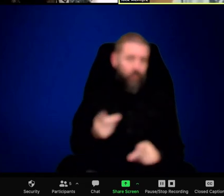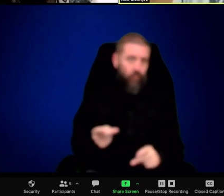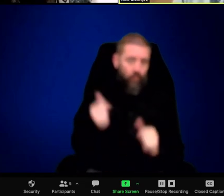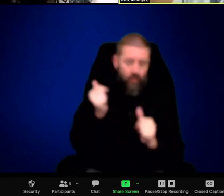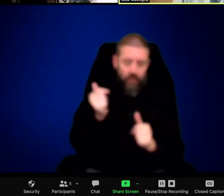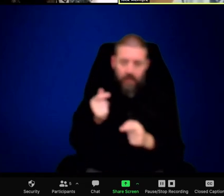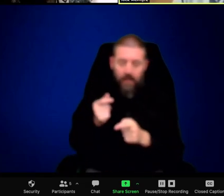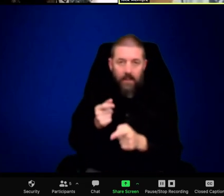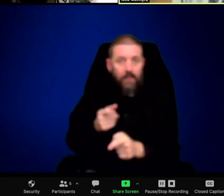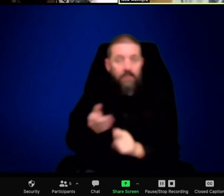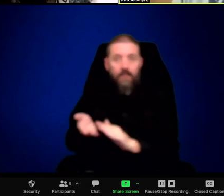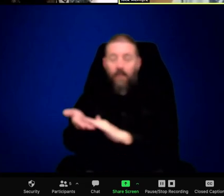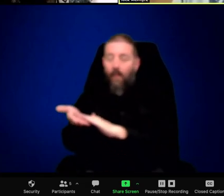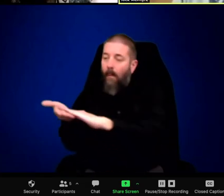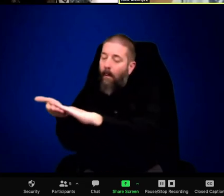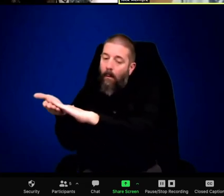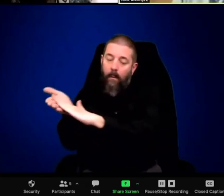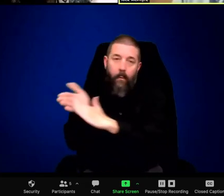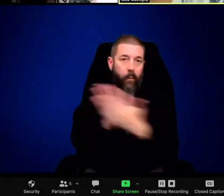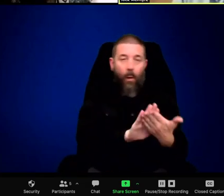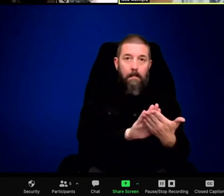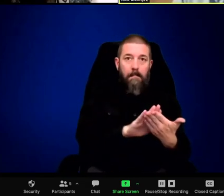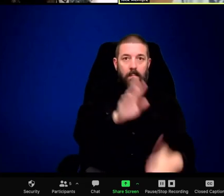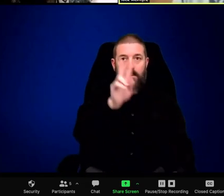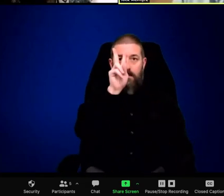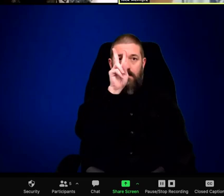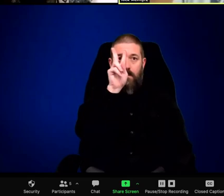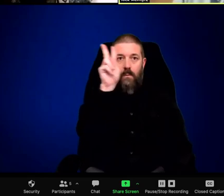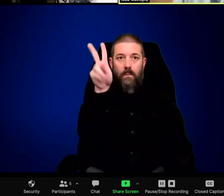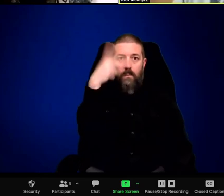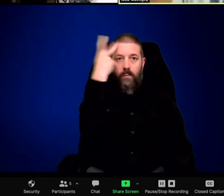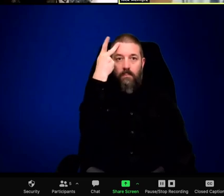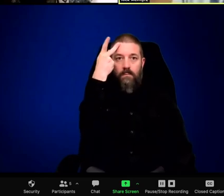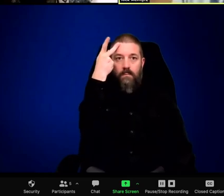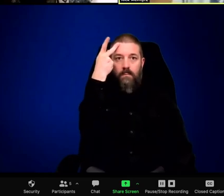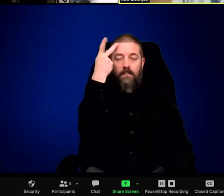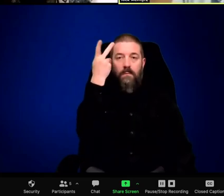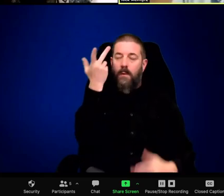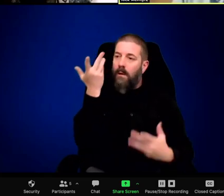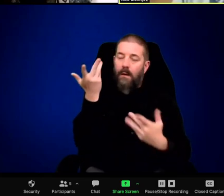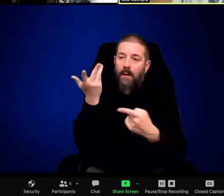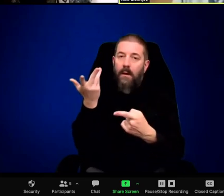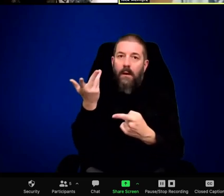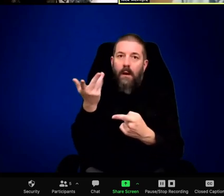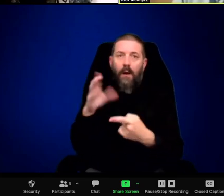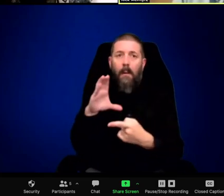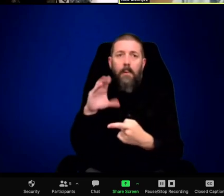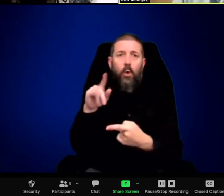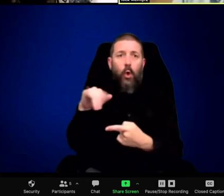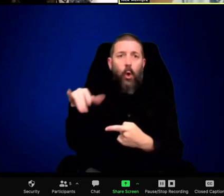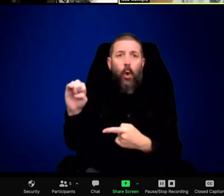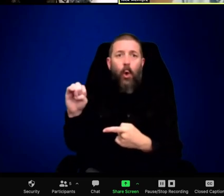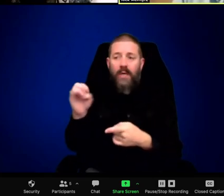husband, due to all those years of looking for coyotes for this hunting purposes, pretty much right away